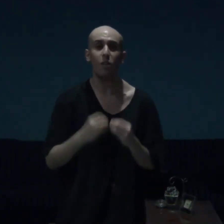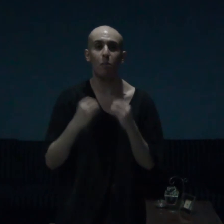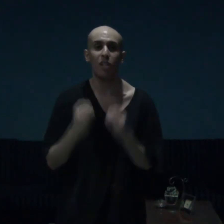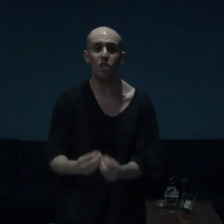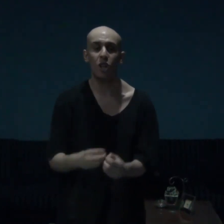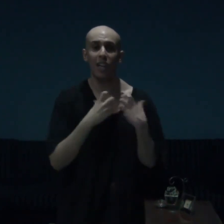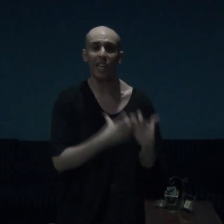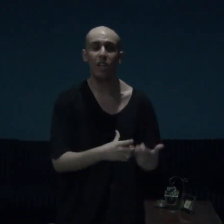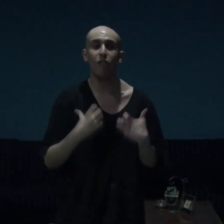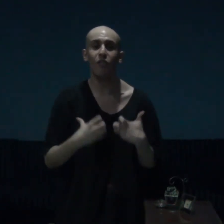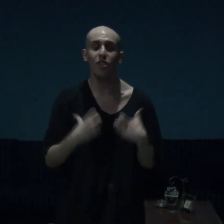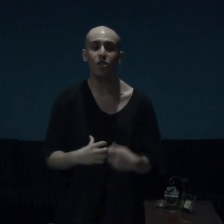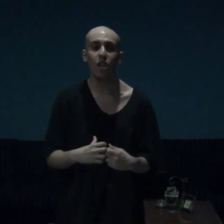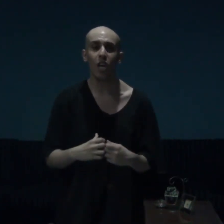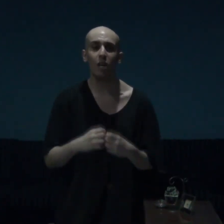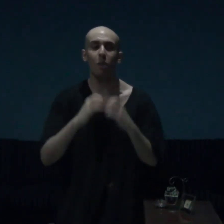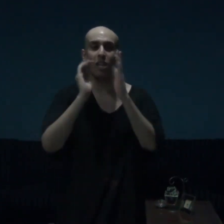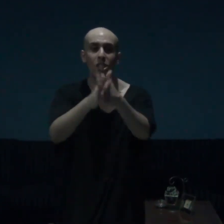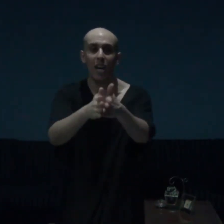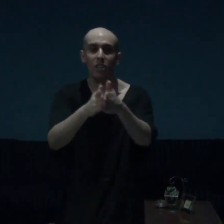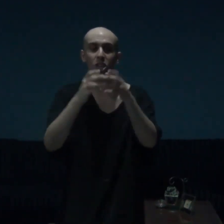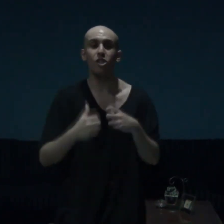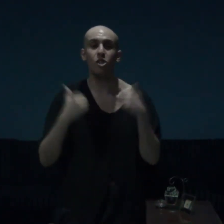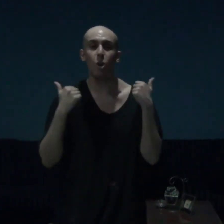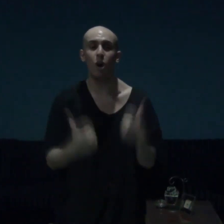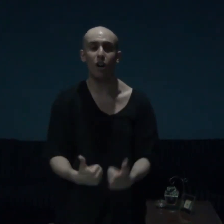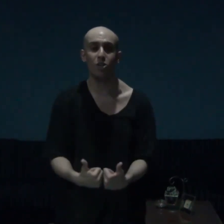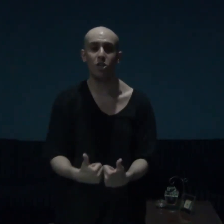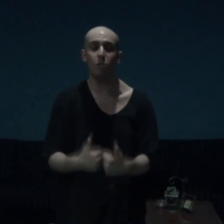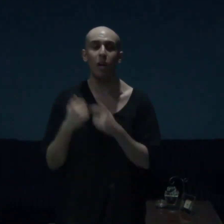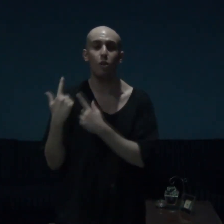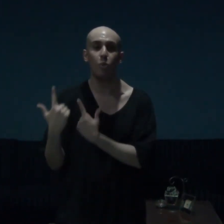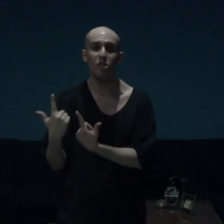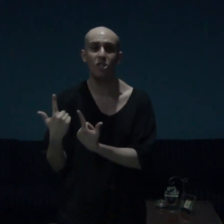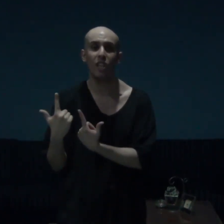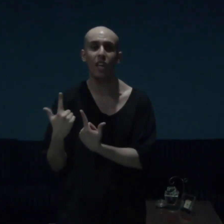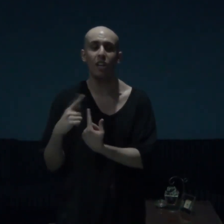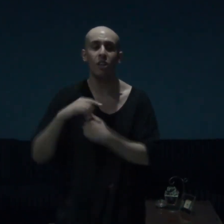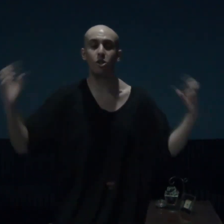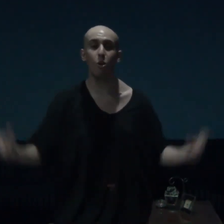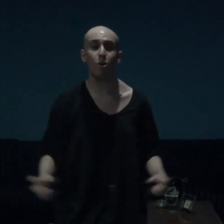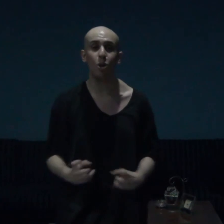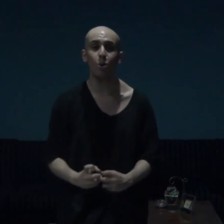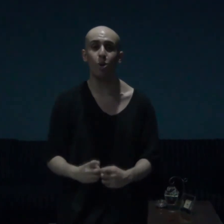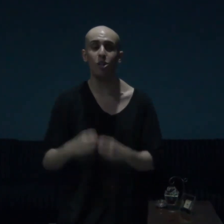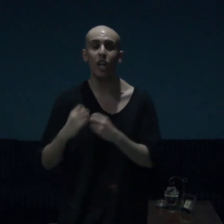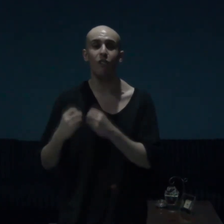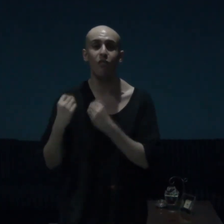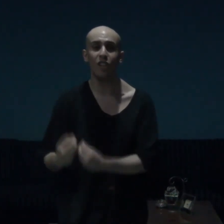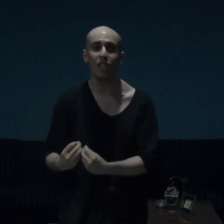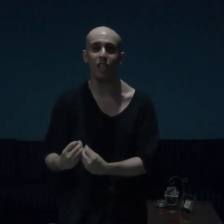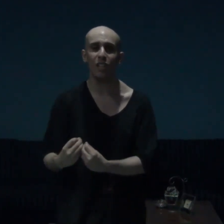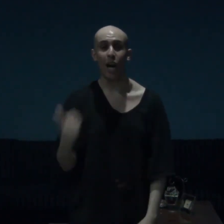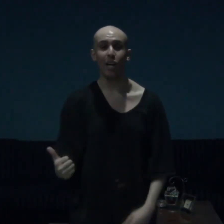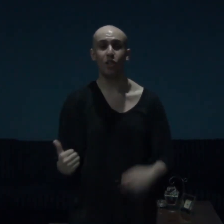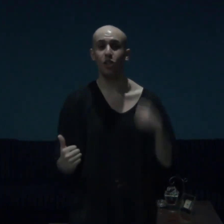much, like a video game, and that, is so awesome, and once again, so cool, and funny, action